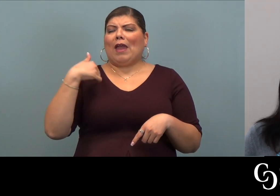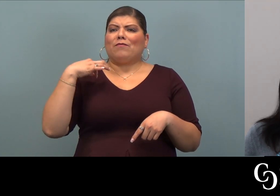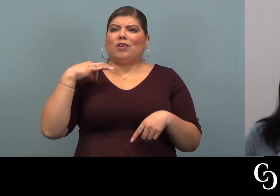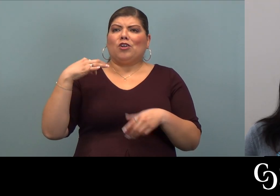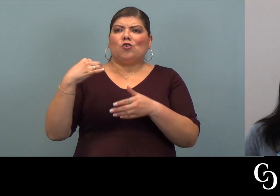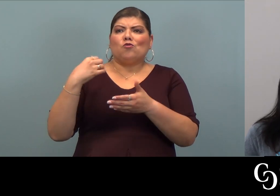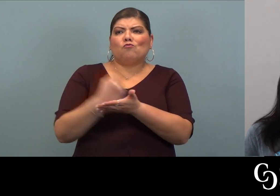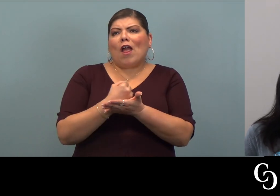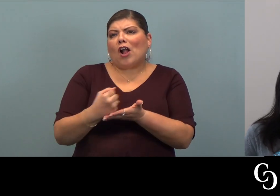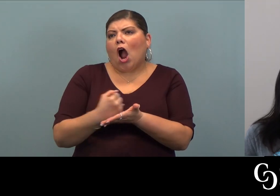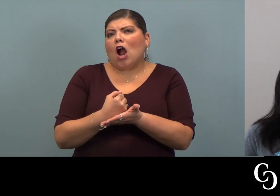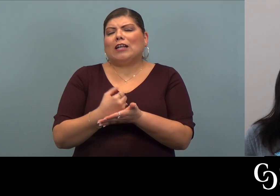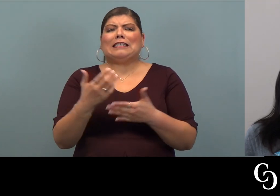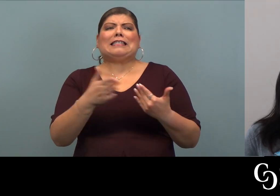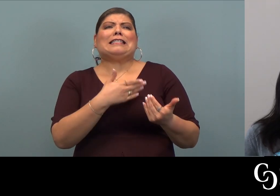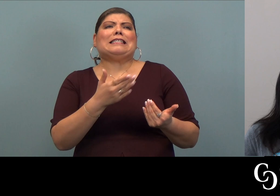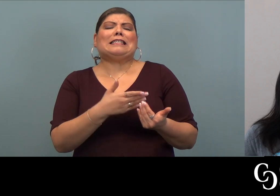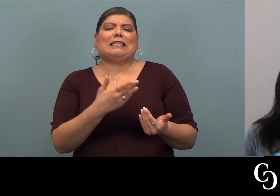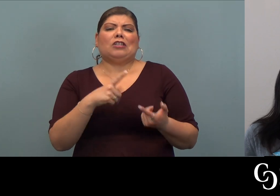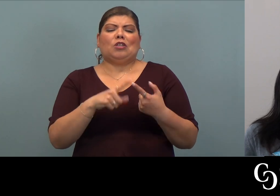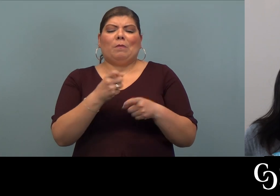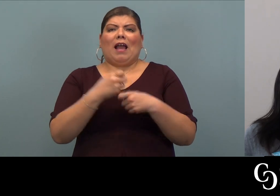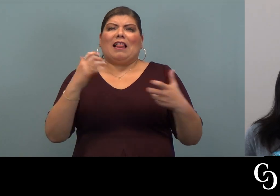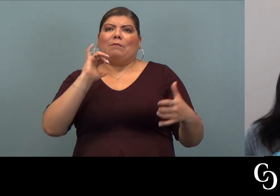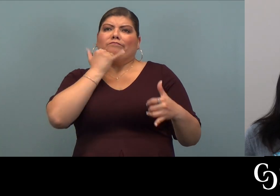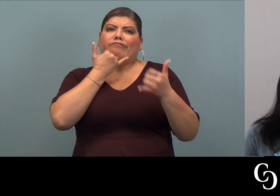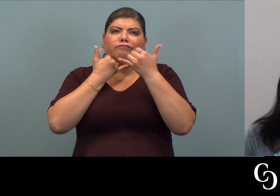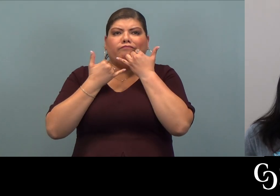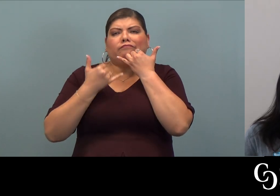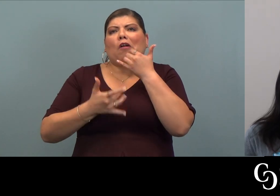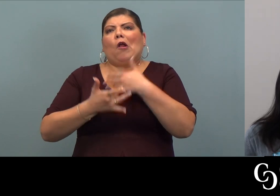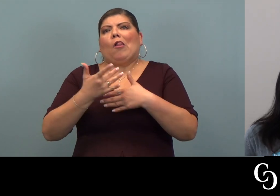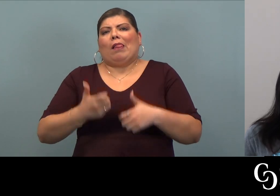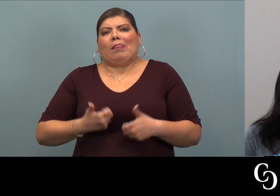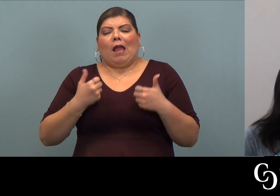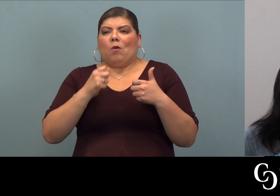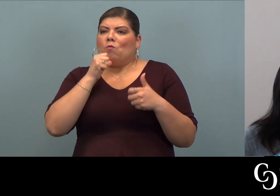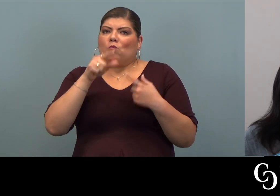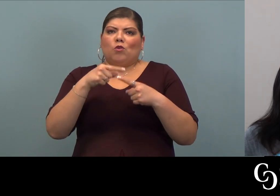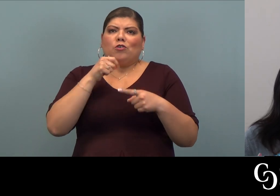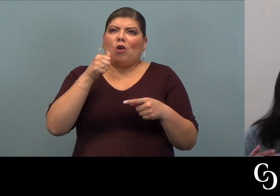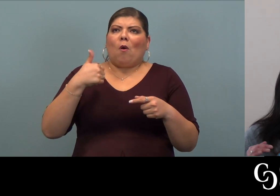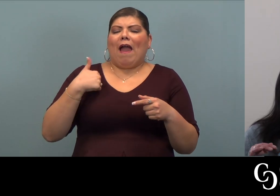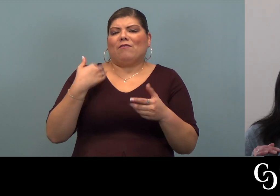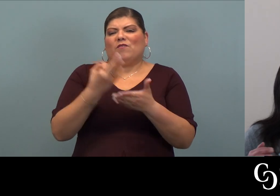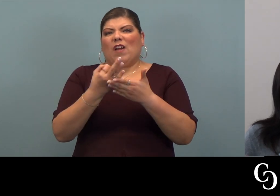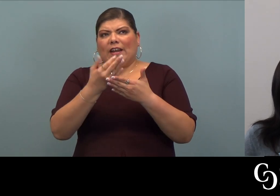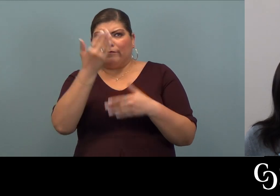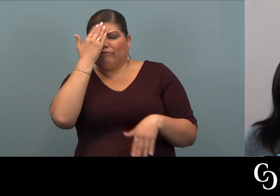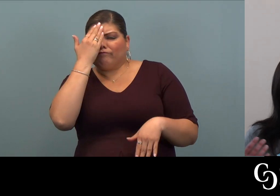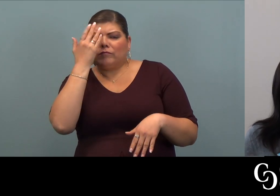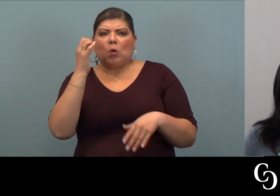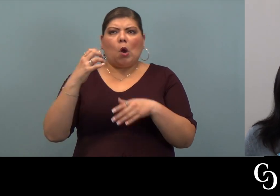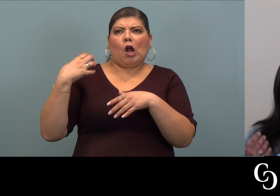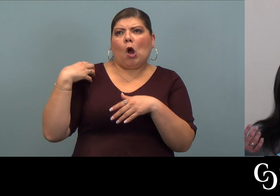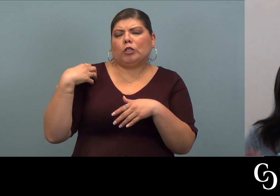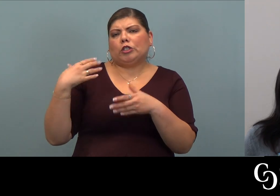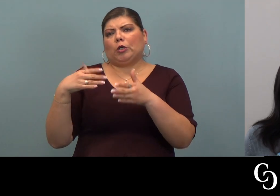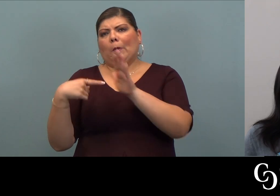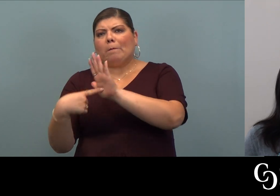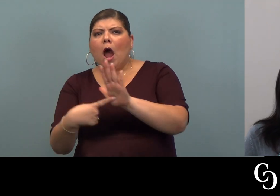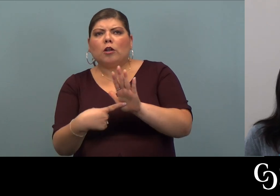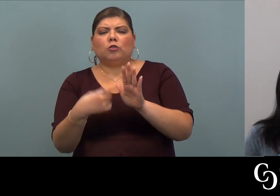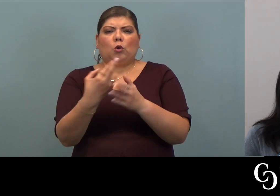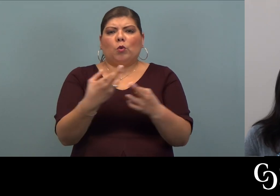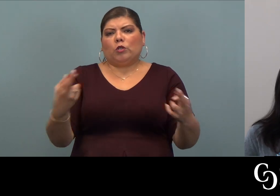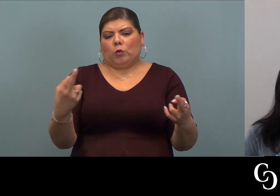all got those credit cards. And it's really easy to make a lot of mistakes early in life when you don't have the sort of financial literacy or coaching or